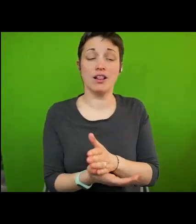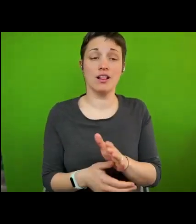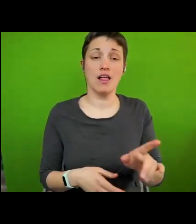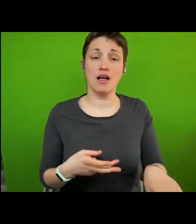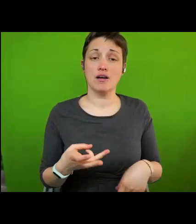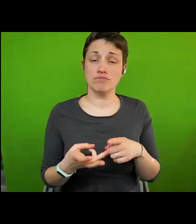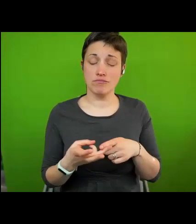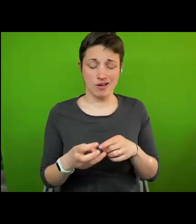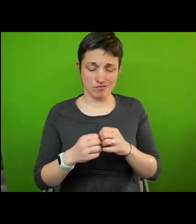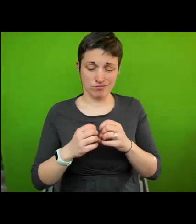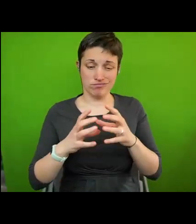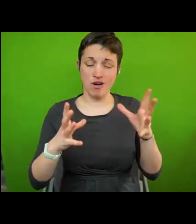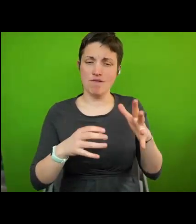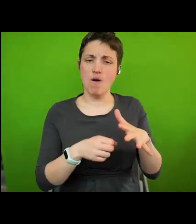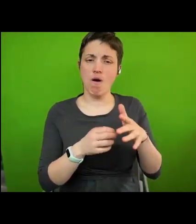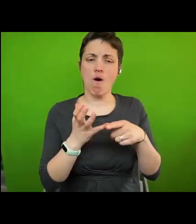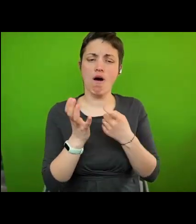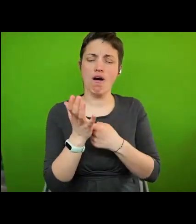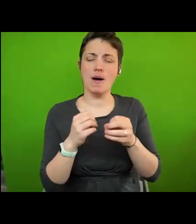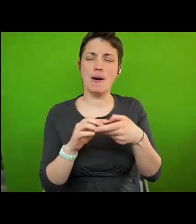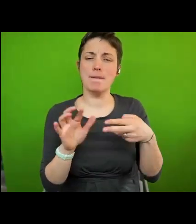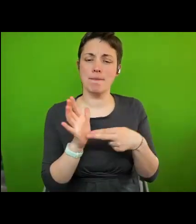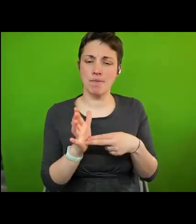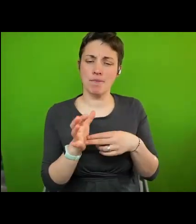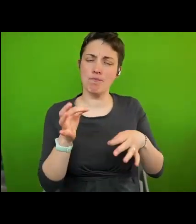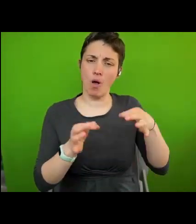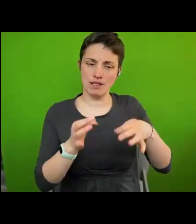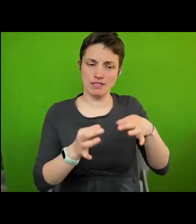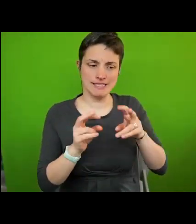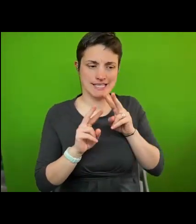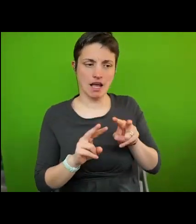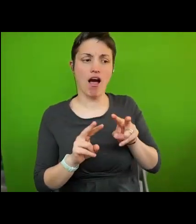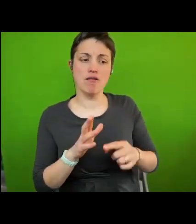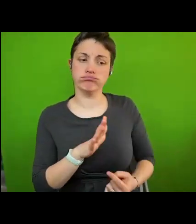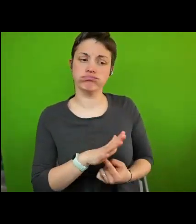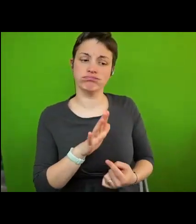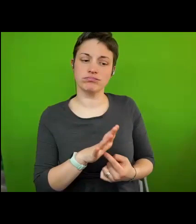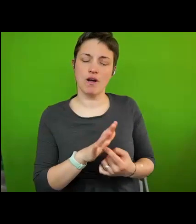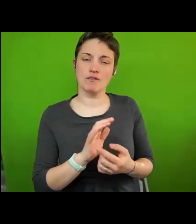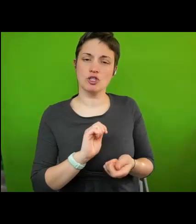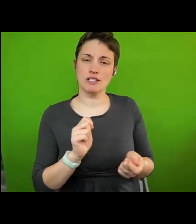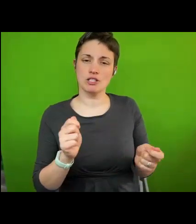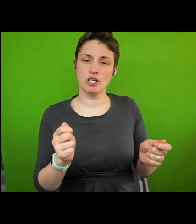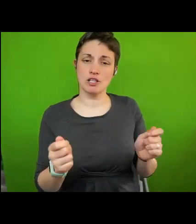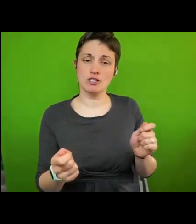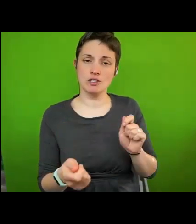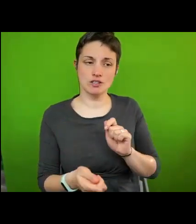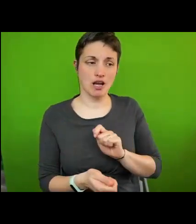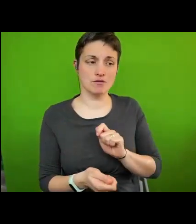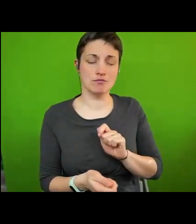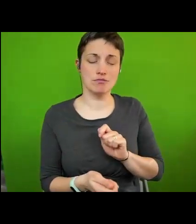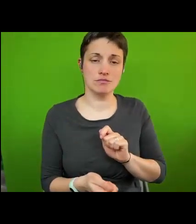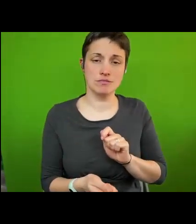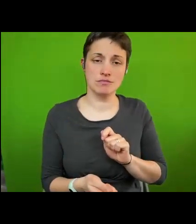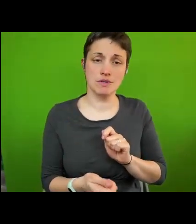importance of urban politics as drivers of societal and global change enabled the emergence of the idea of human rights and rosario in